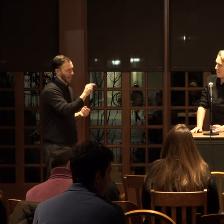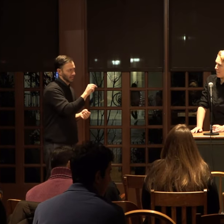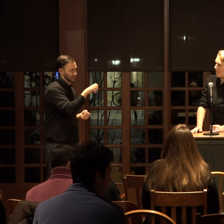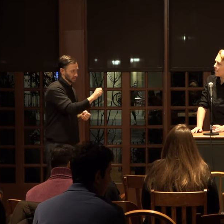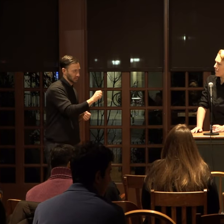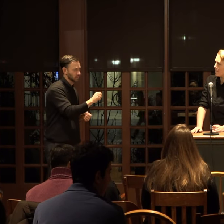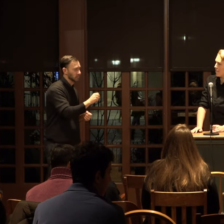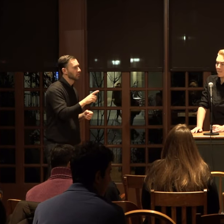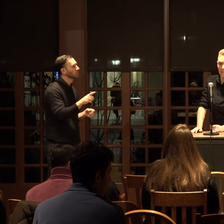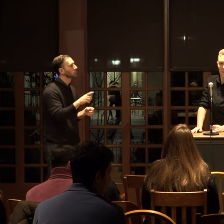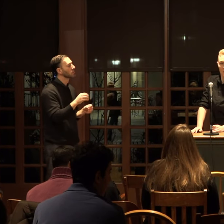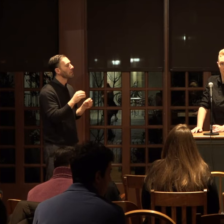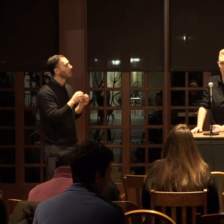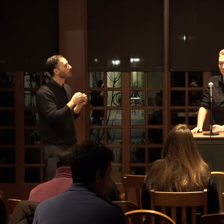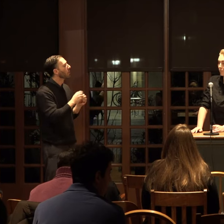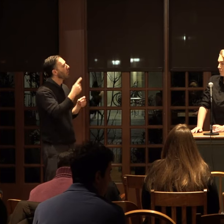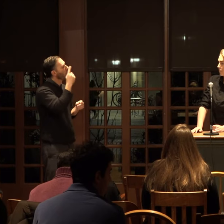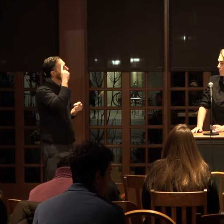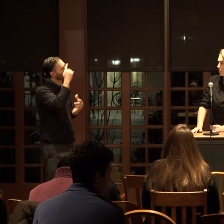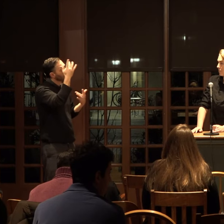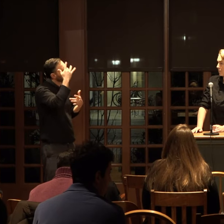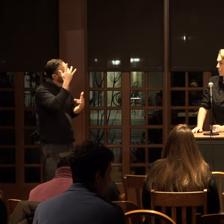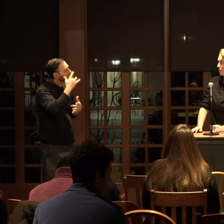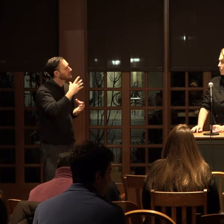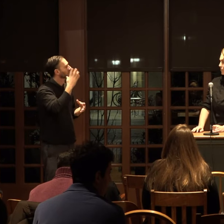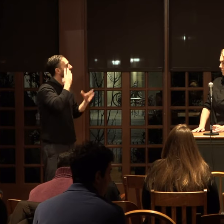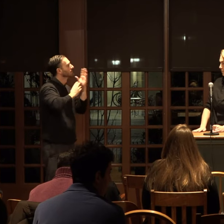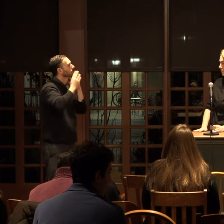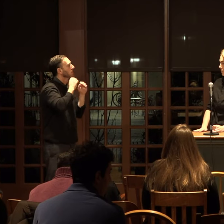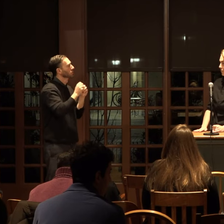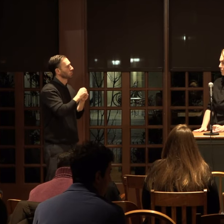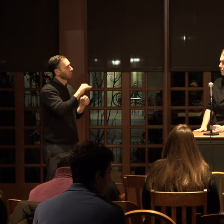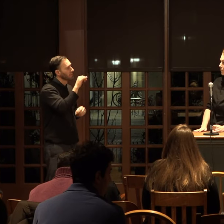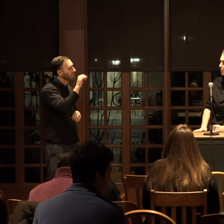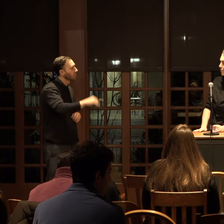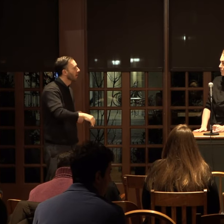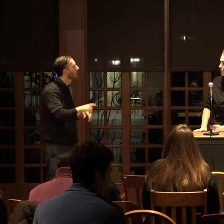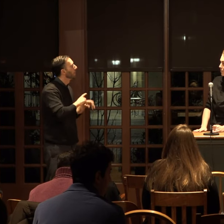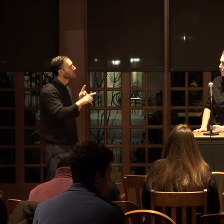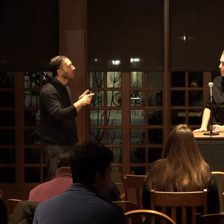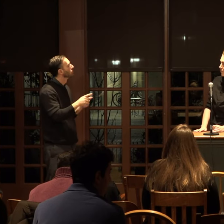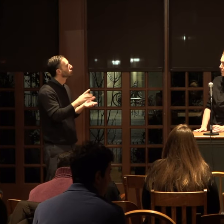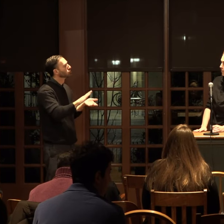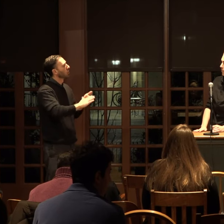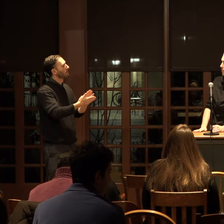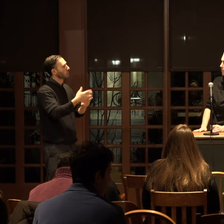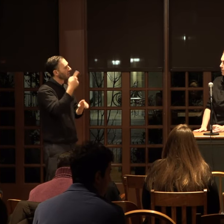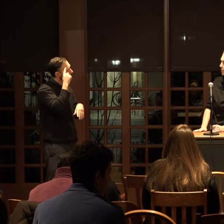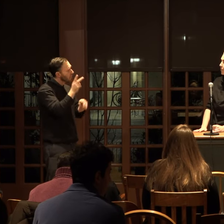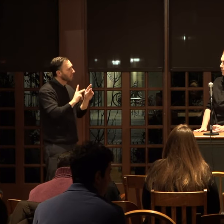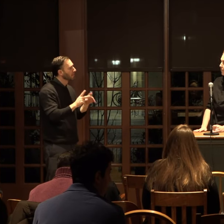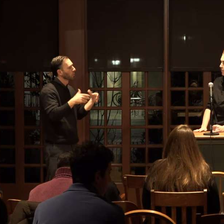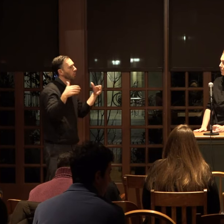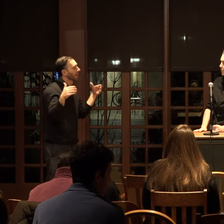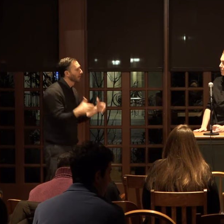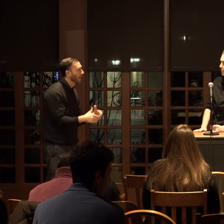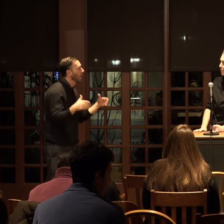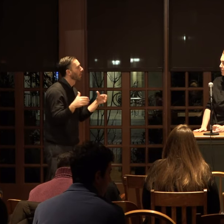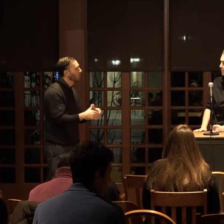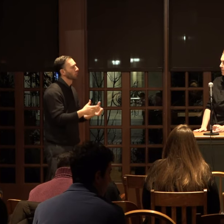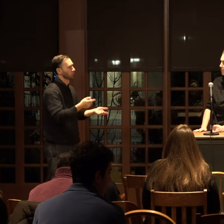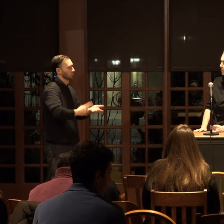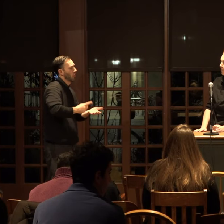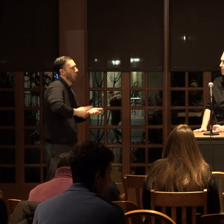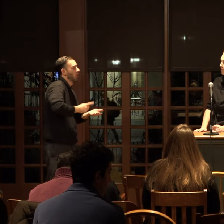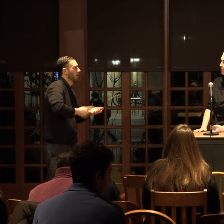which is more on the range of mental illnesses and experiences with that but it's just a community for folks to get together and talk